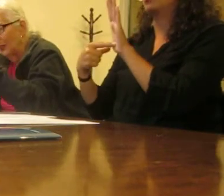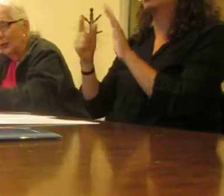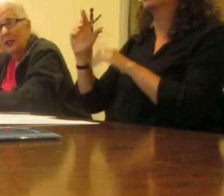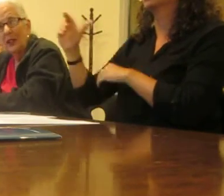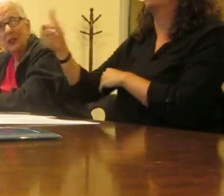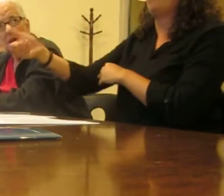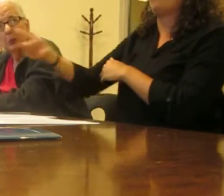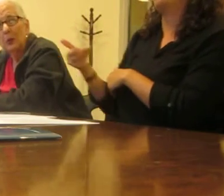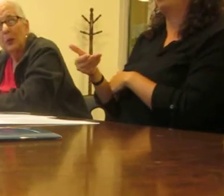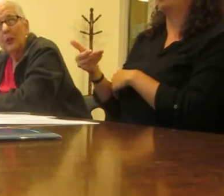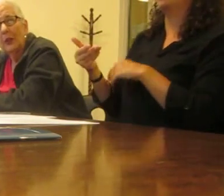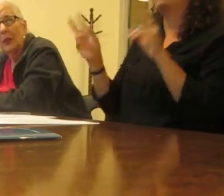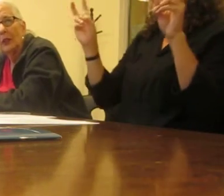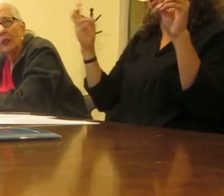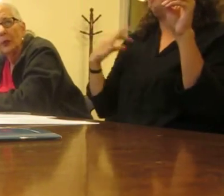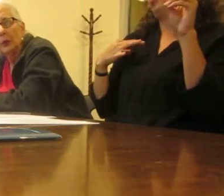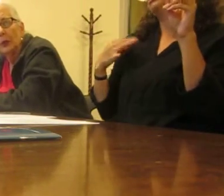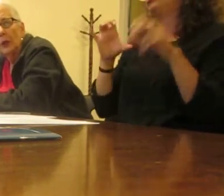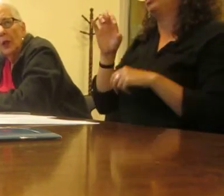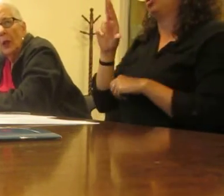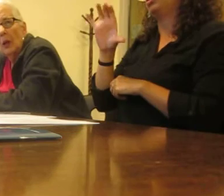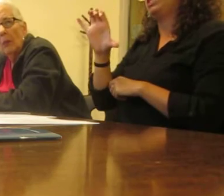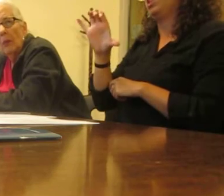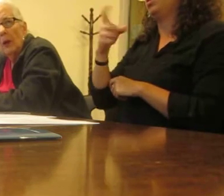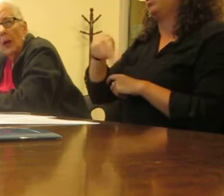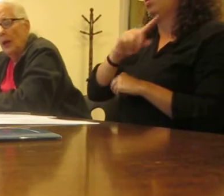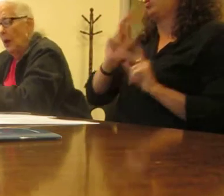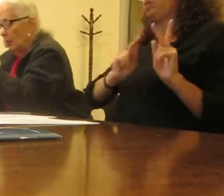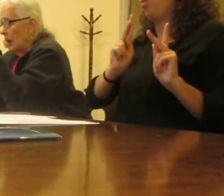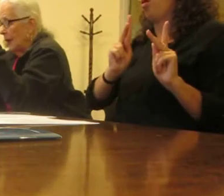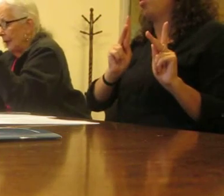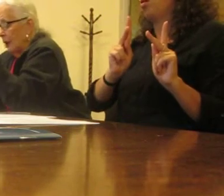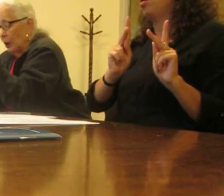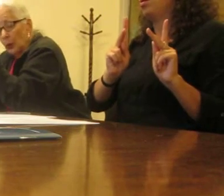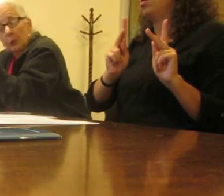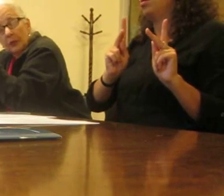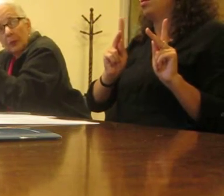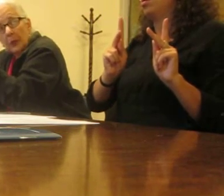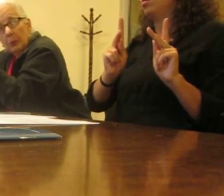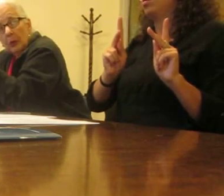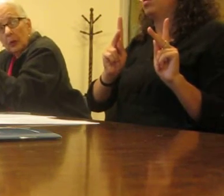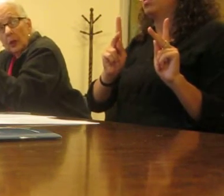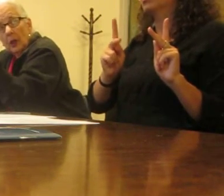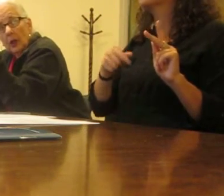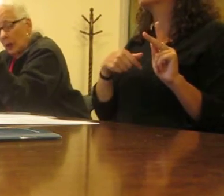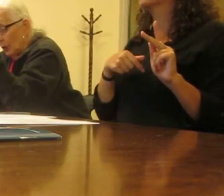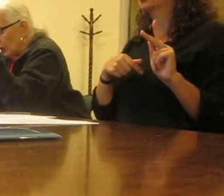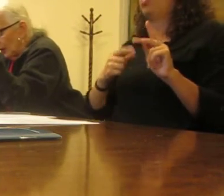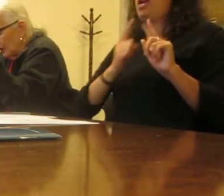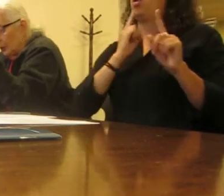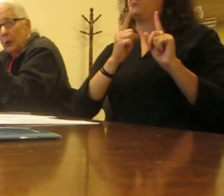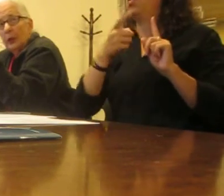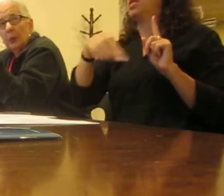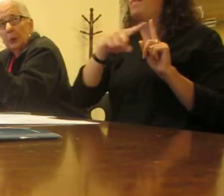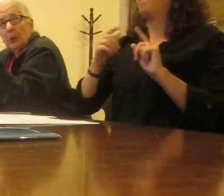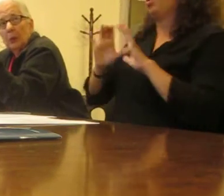CRC people. They're interviewed by a group of people who are community people.